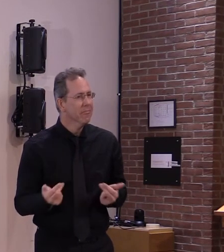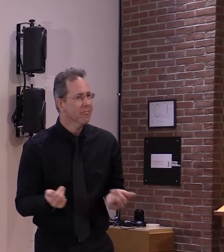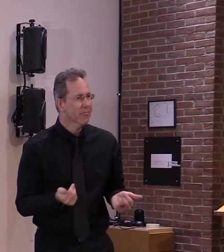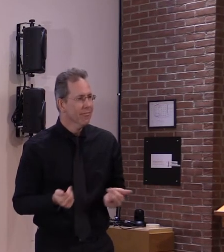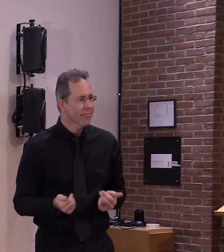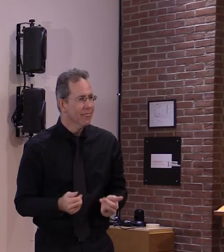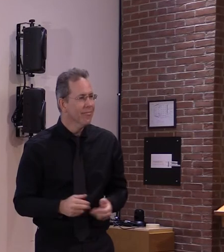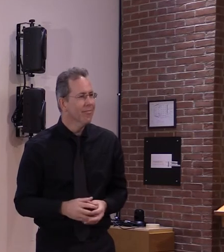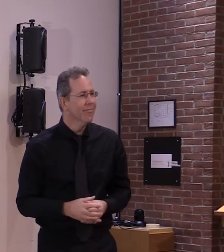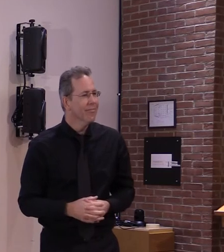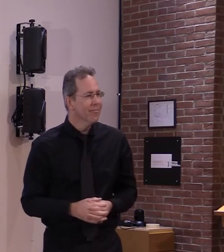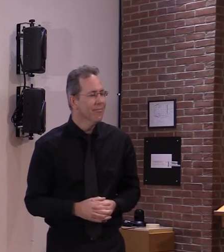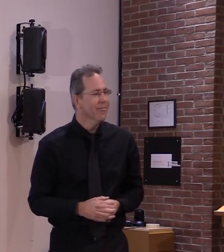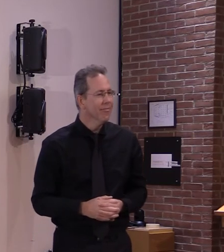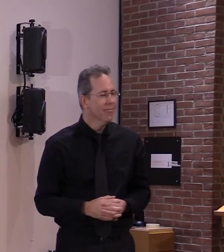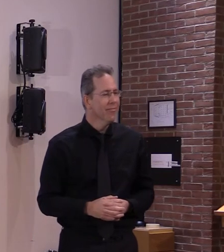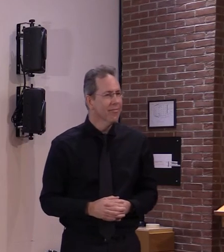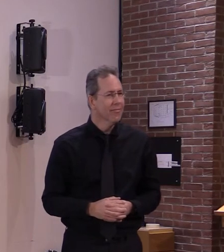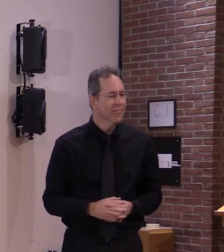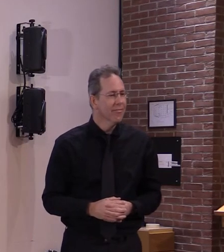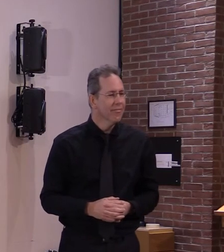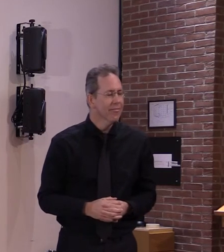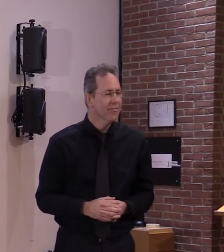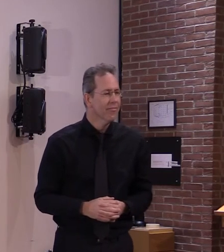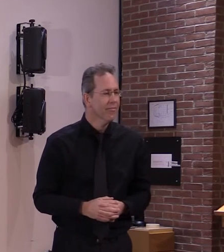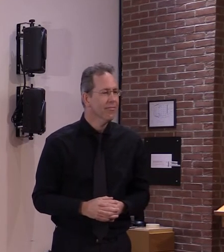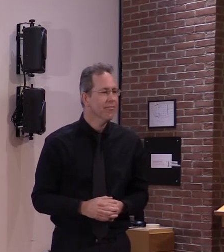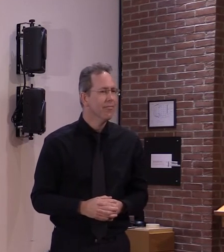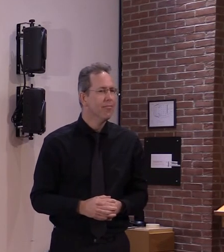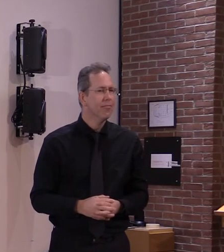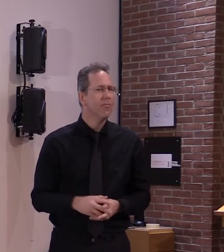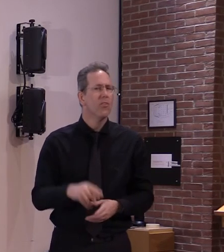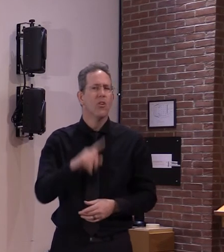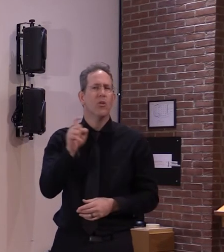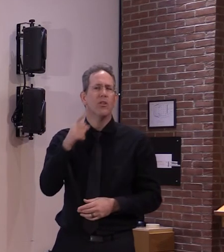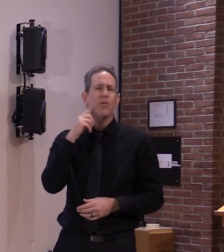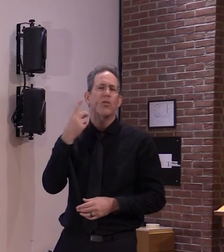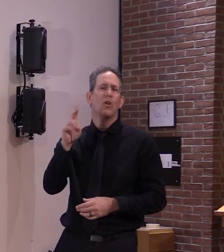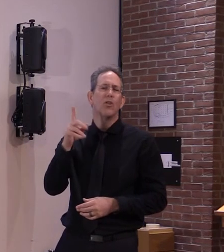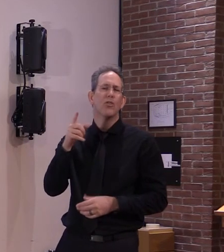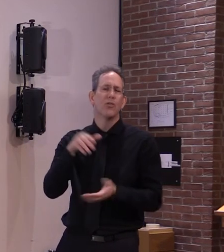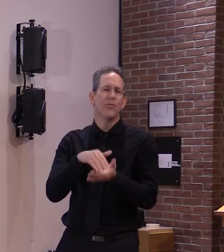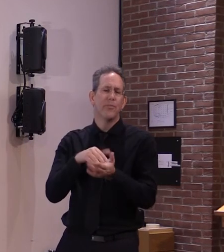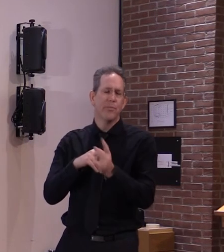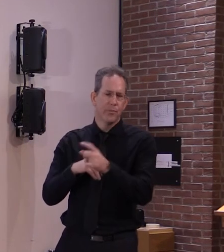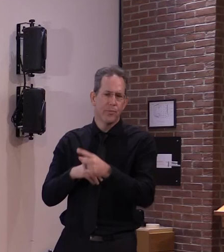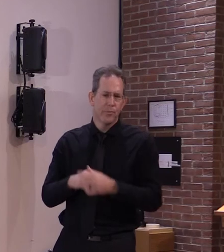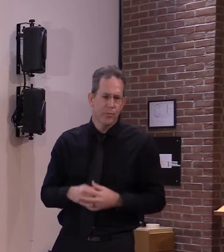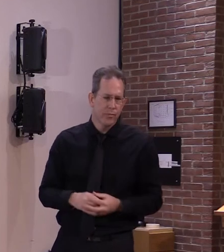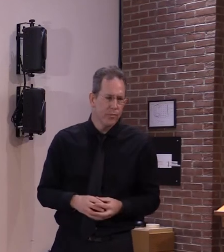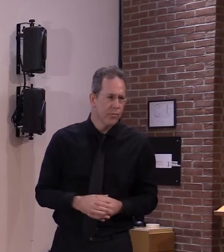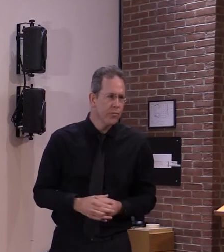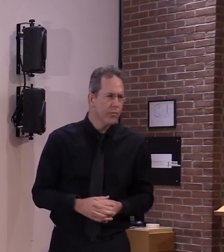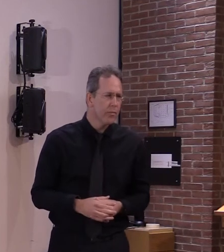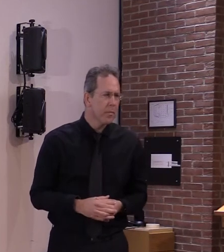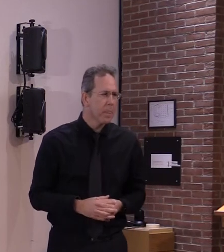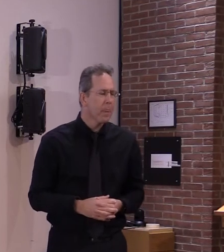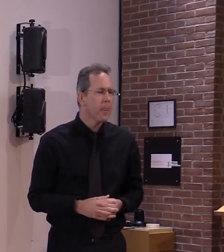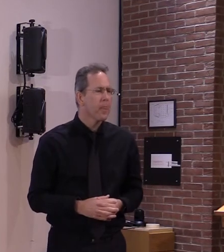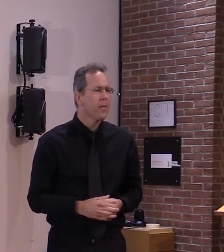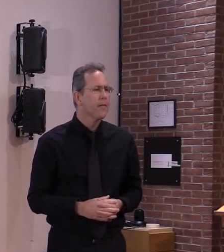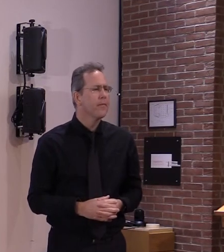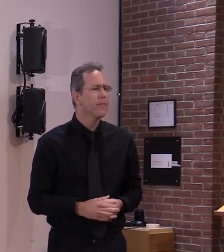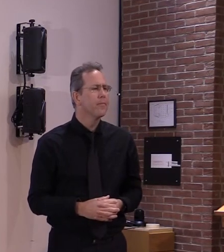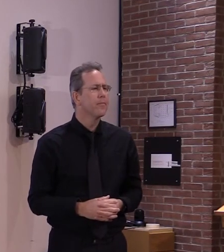rebecca uh dr levine um uh i went to uh fda.gov slash